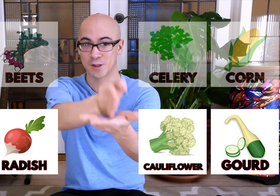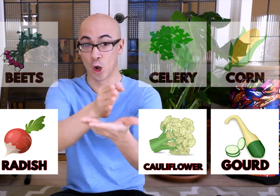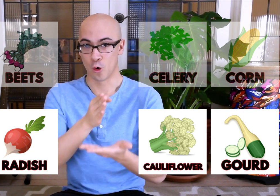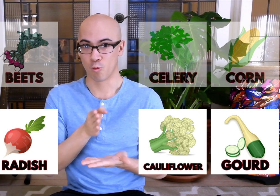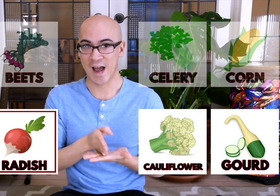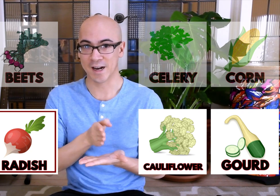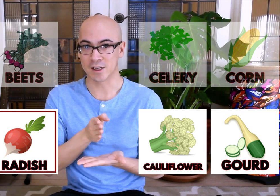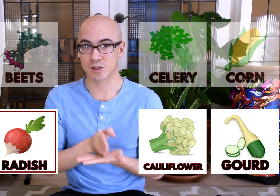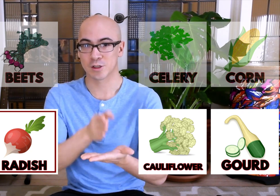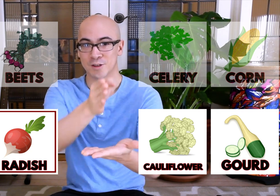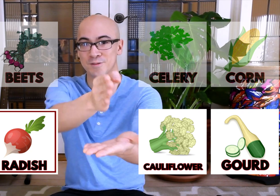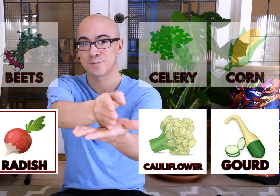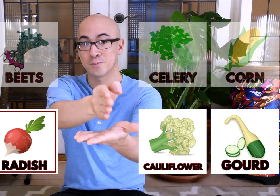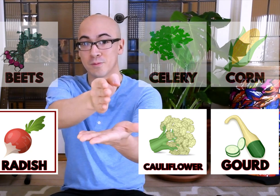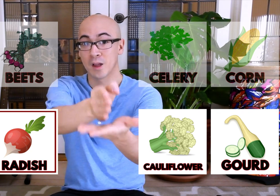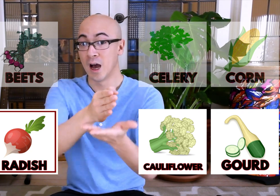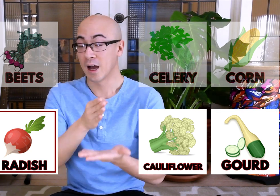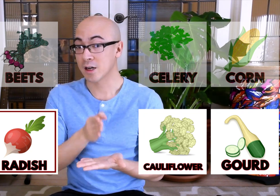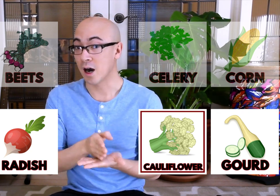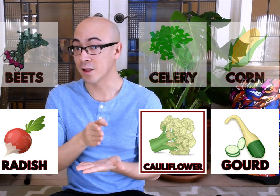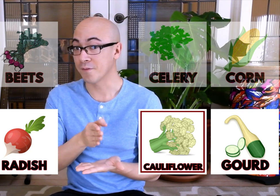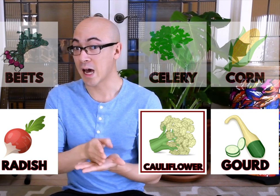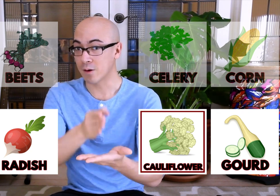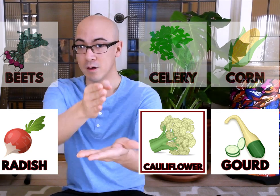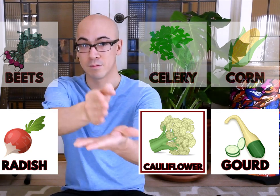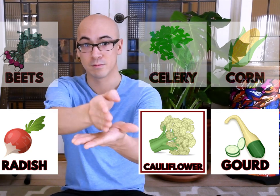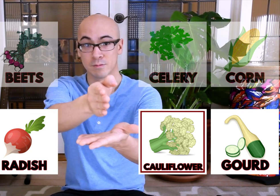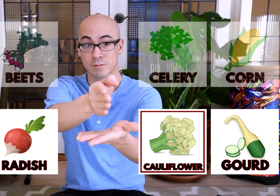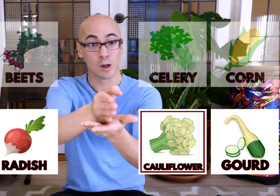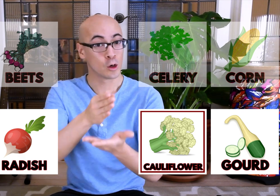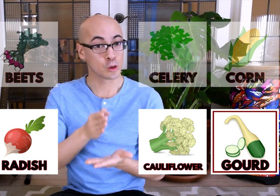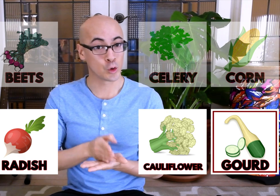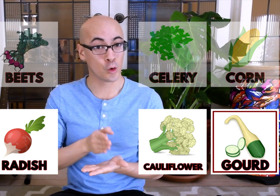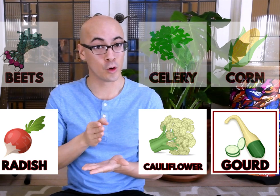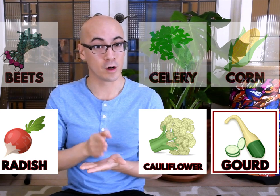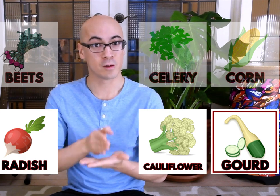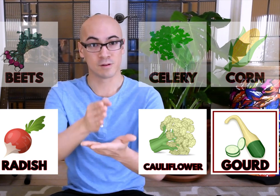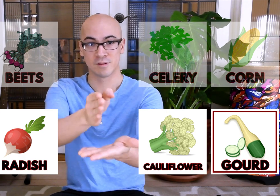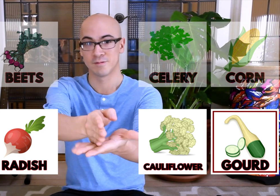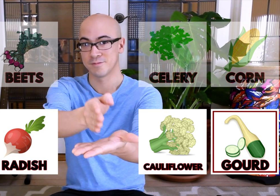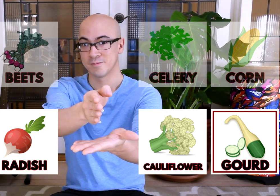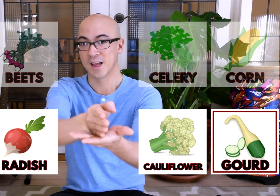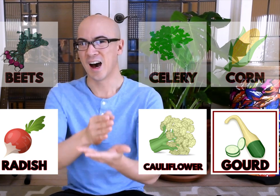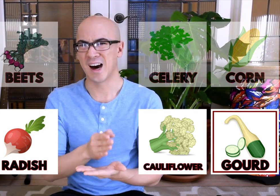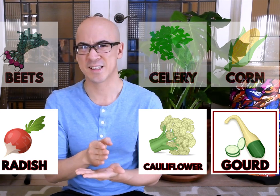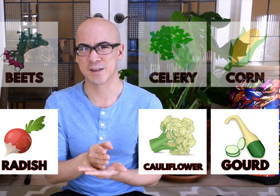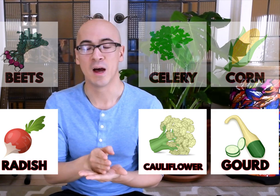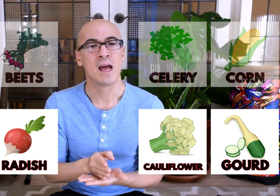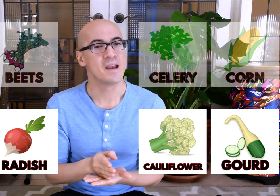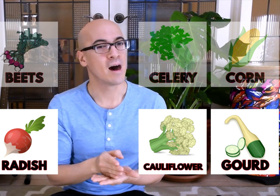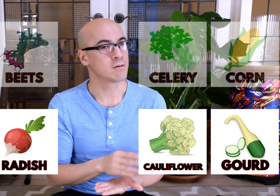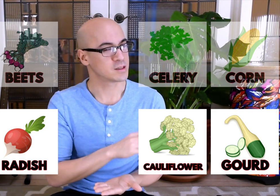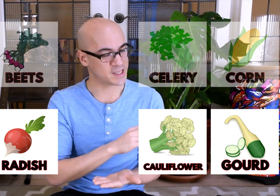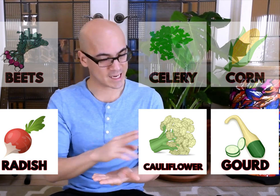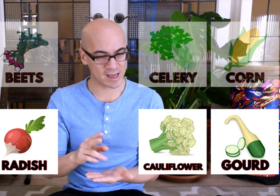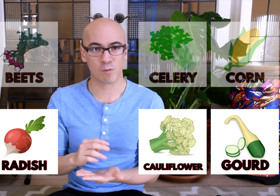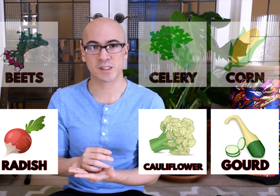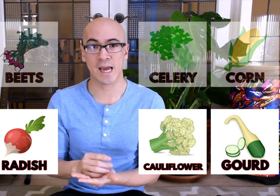radish, cauliflower, gourd. Awesome. Now, second line once again